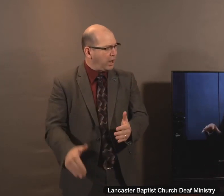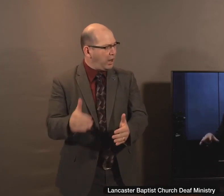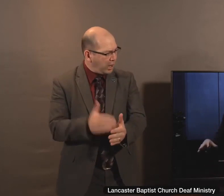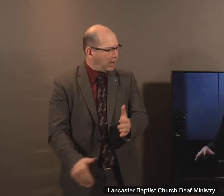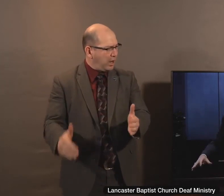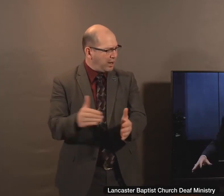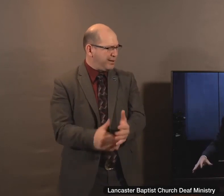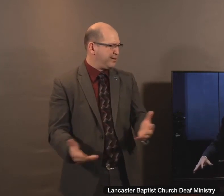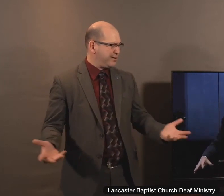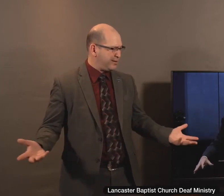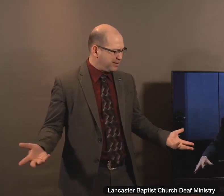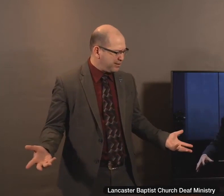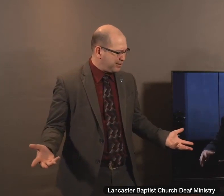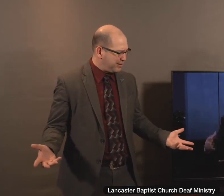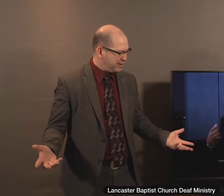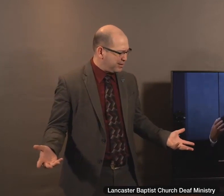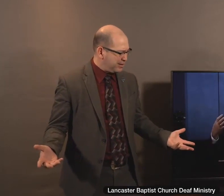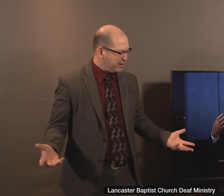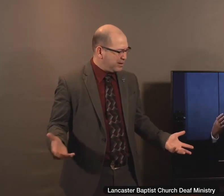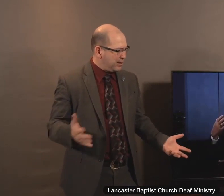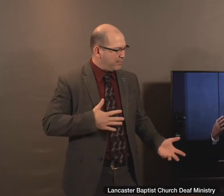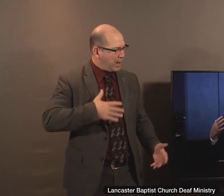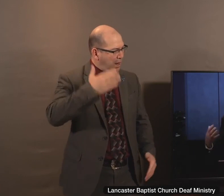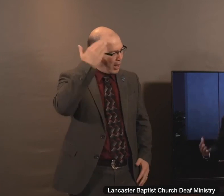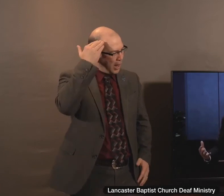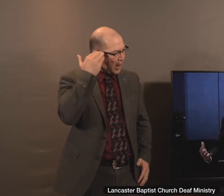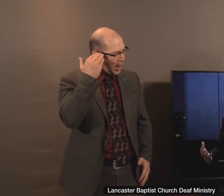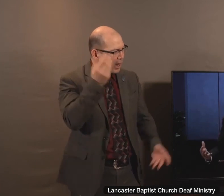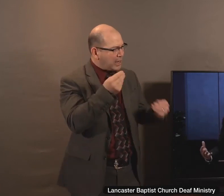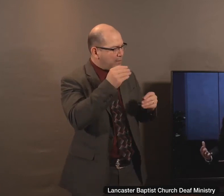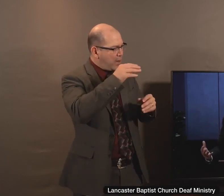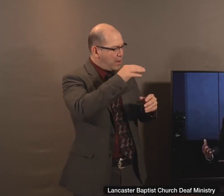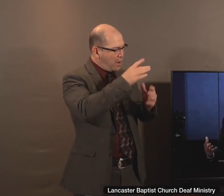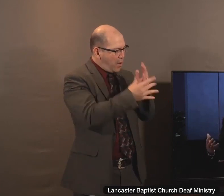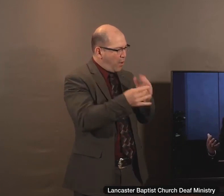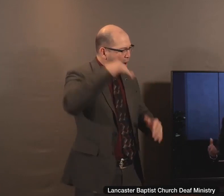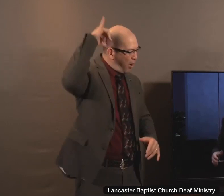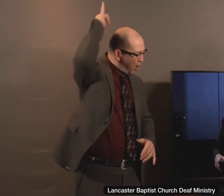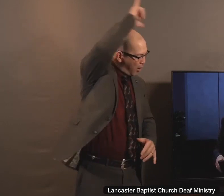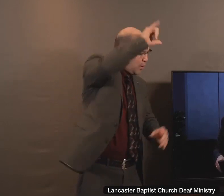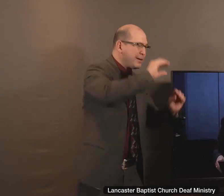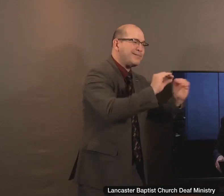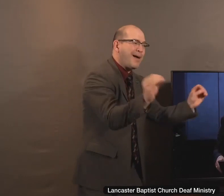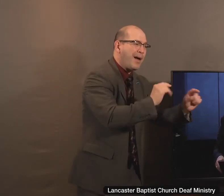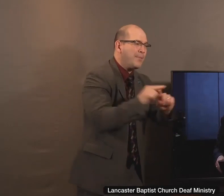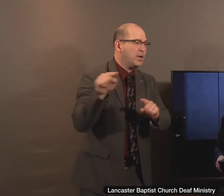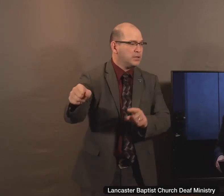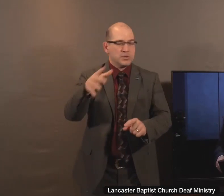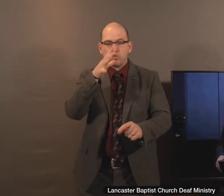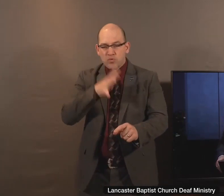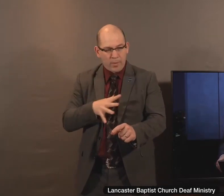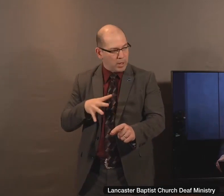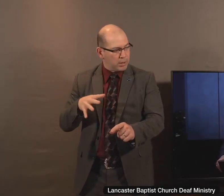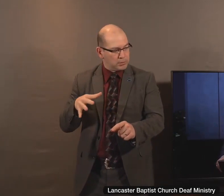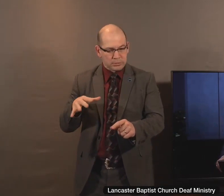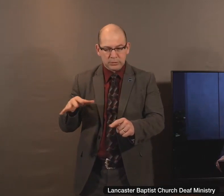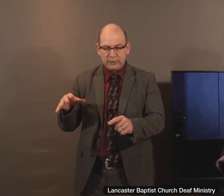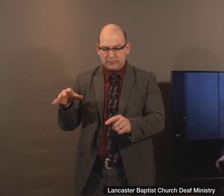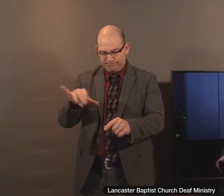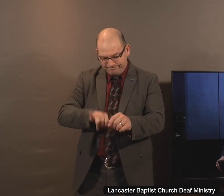to kiss my feet. My head with oil thou didst not anoint, but this woman hath anointed my feet with ointment.